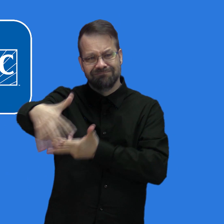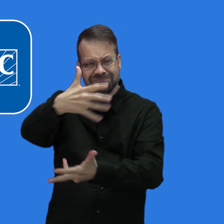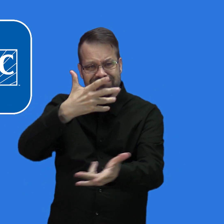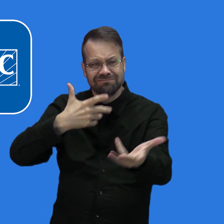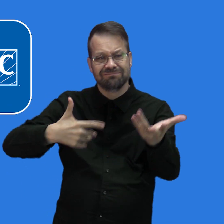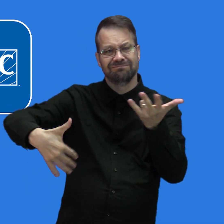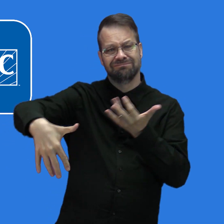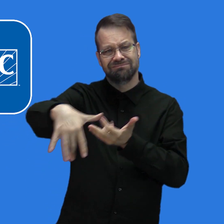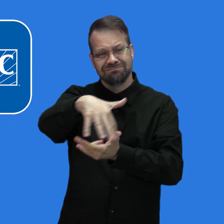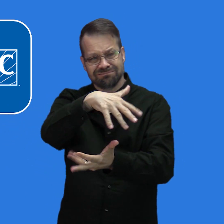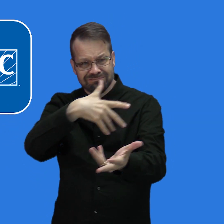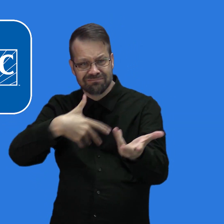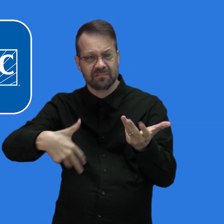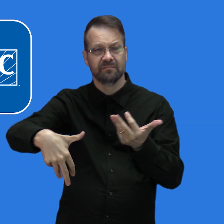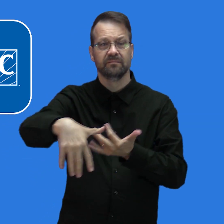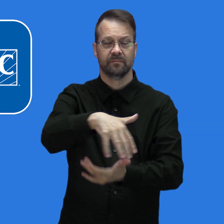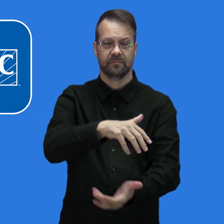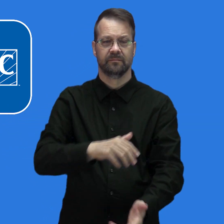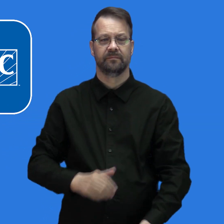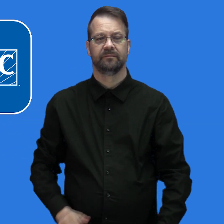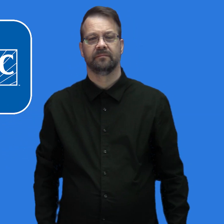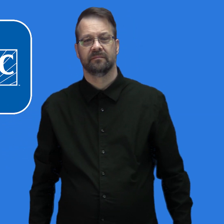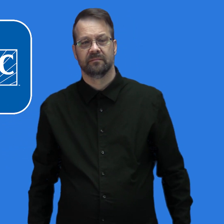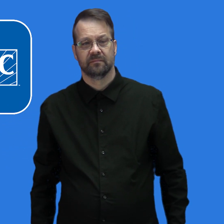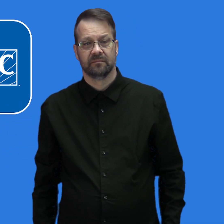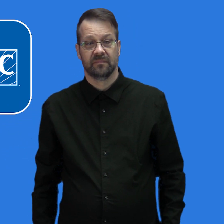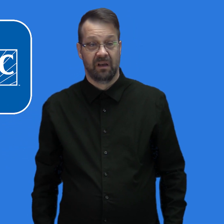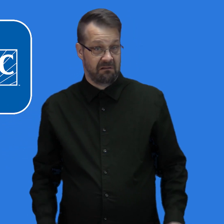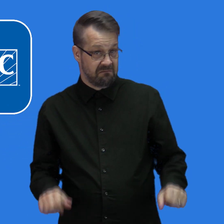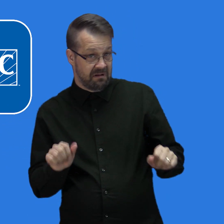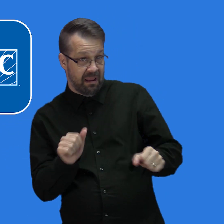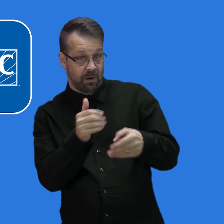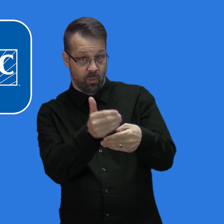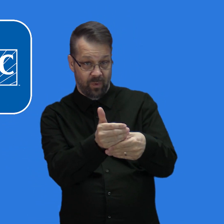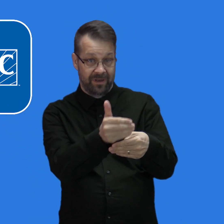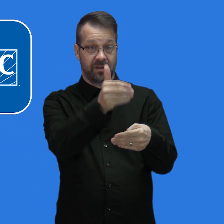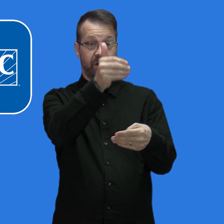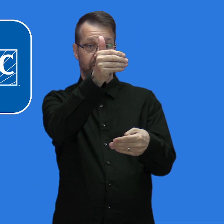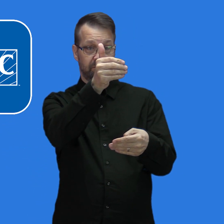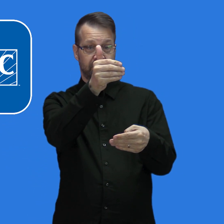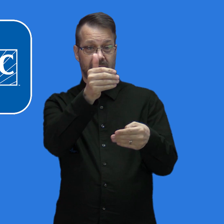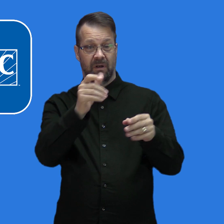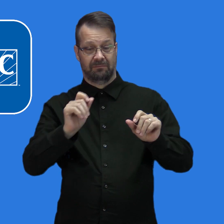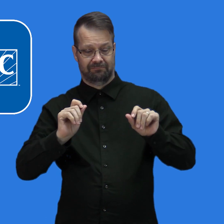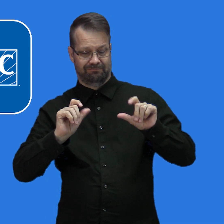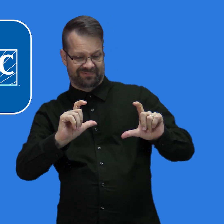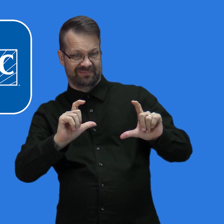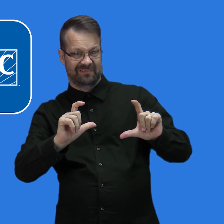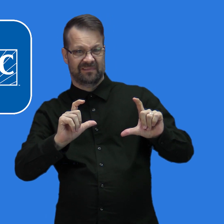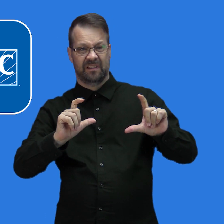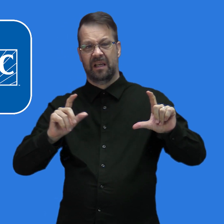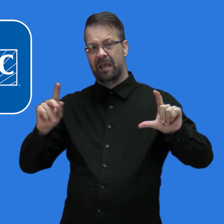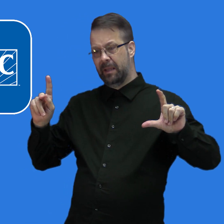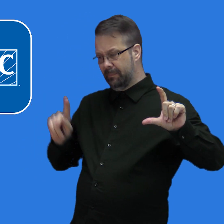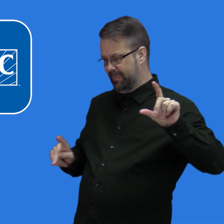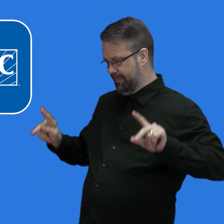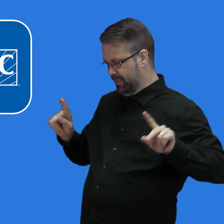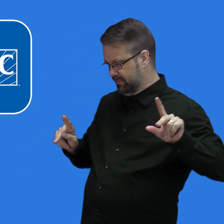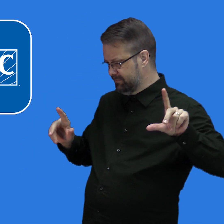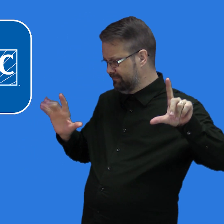good air mixing. When possible, place portable fans close to an open window where they